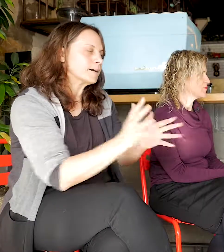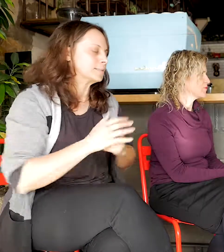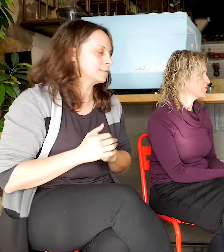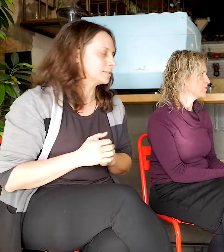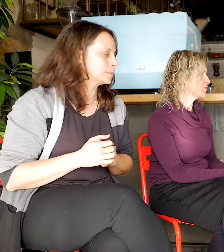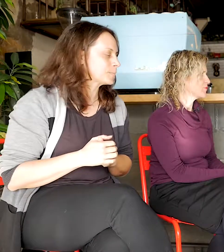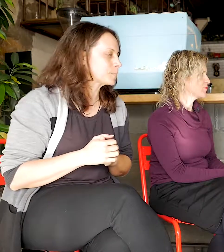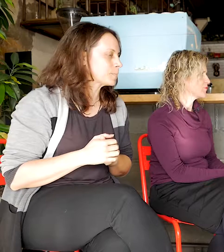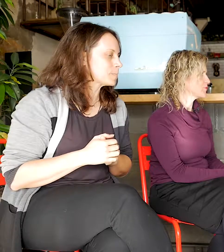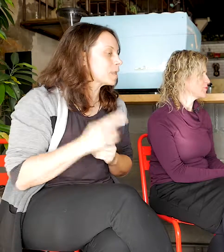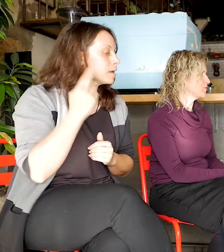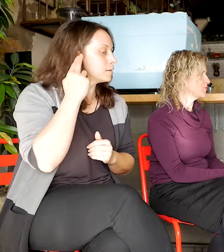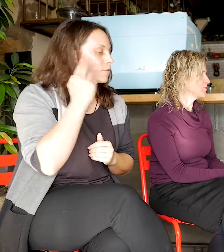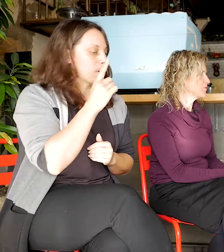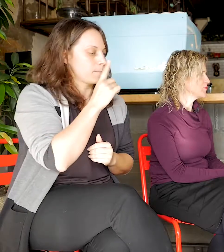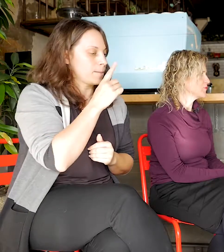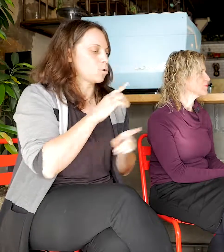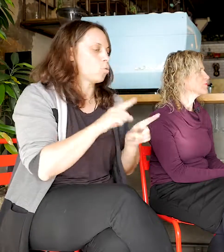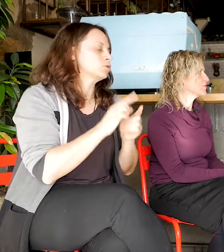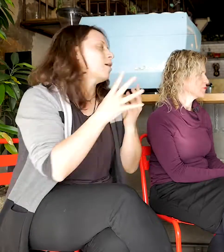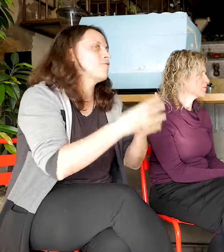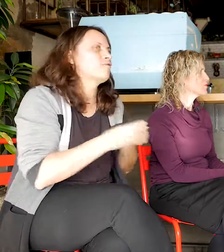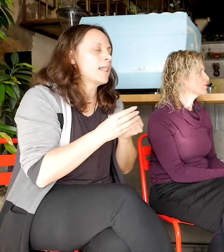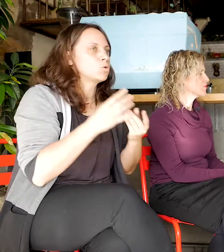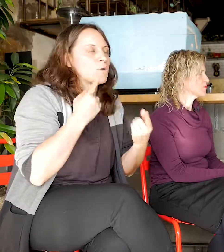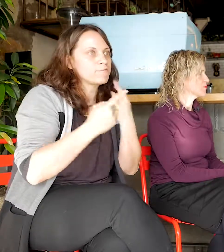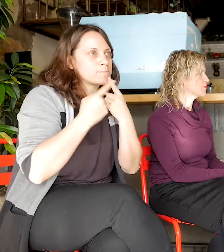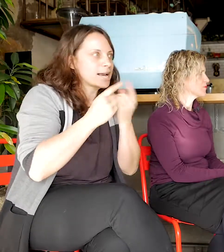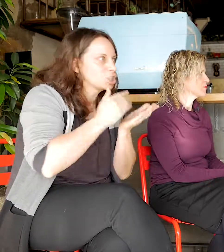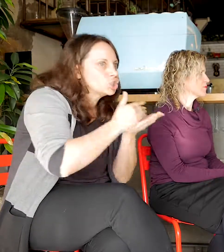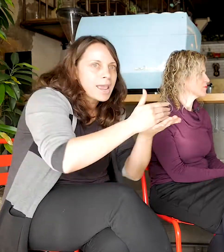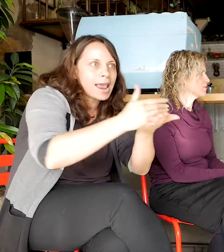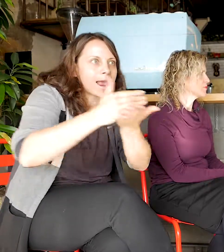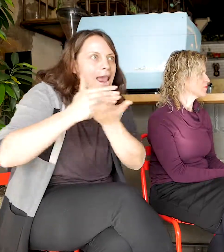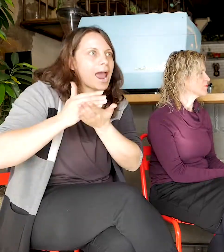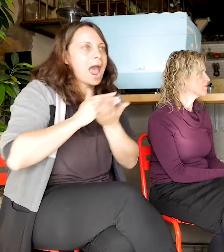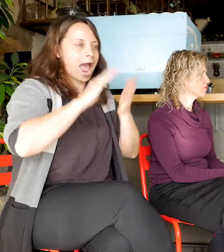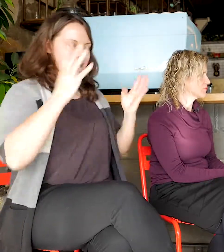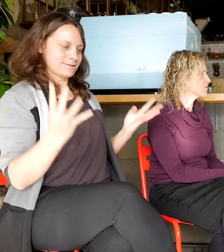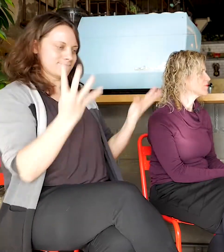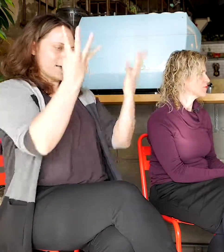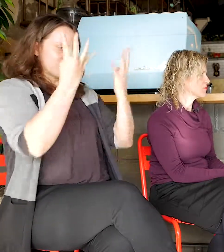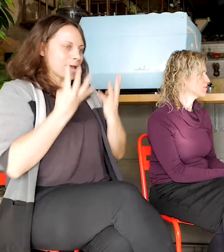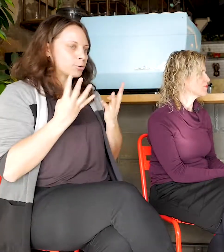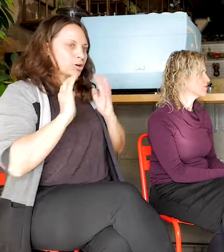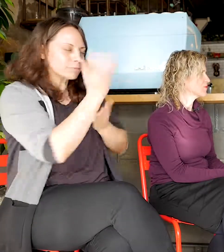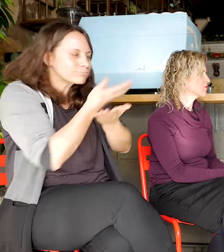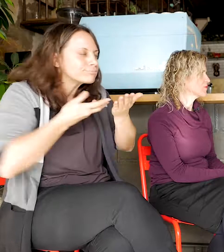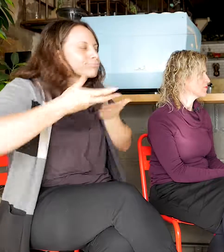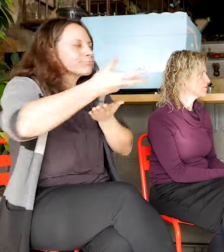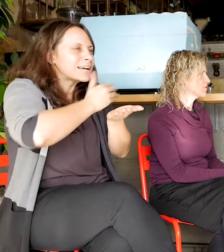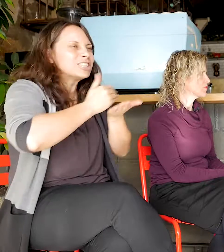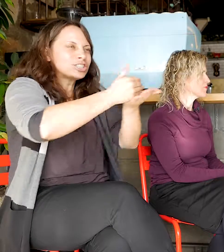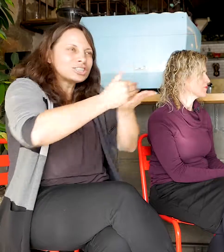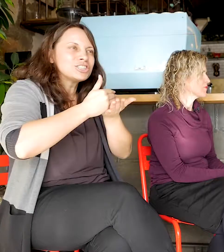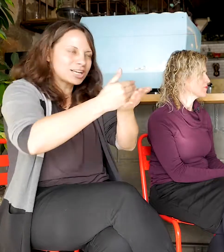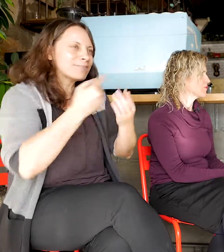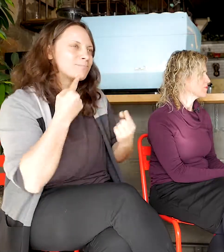Deaf people really value information sharing. So sort of coming together and sharing information with each other. And I guess that comes from, you know, lack of